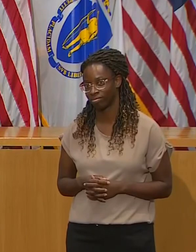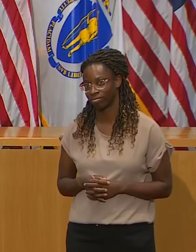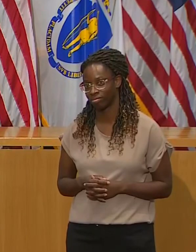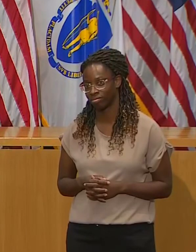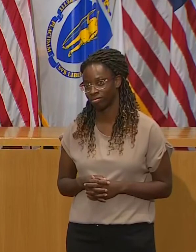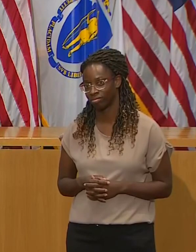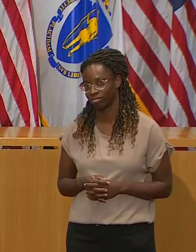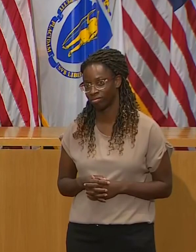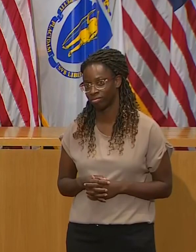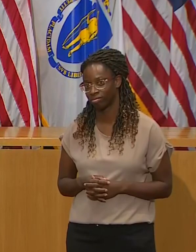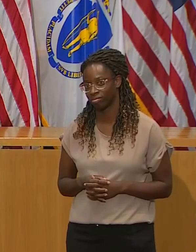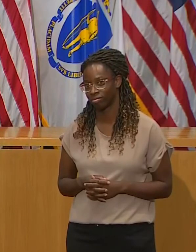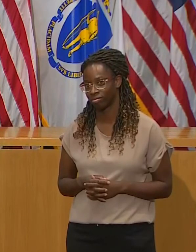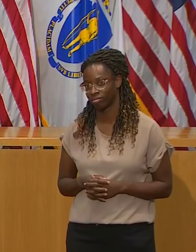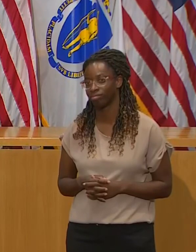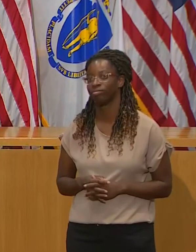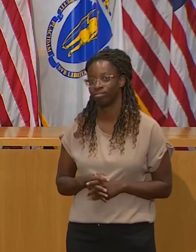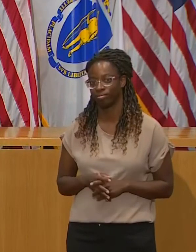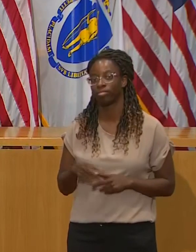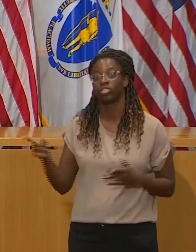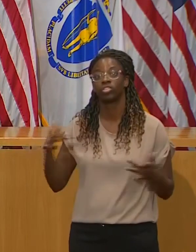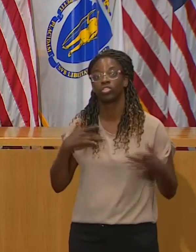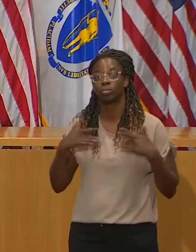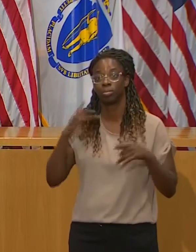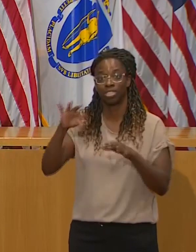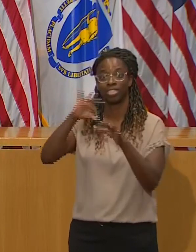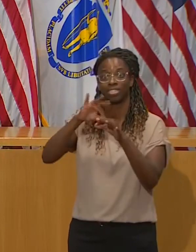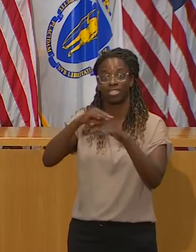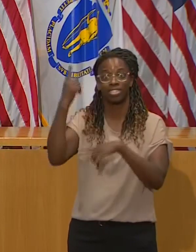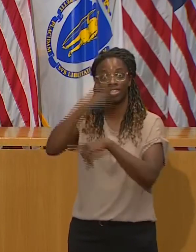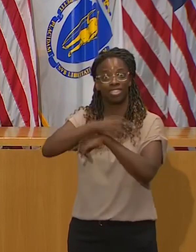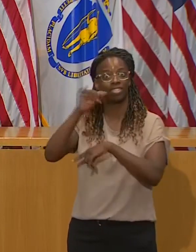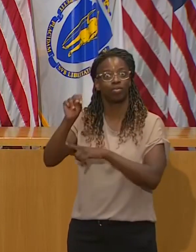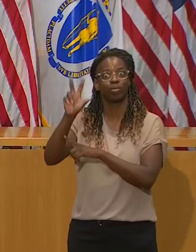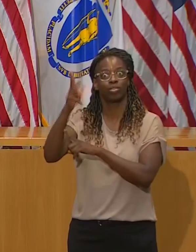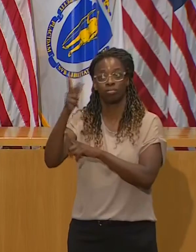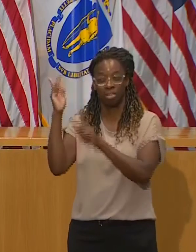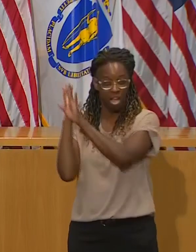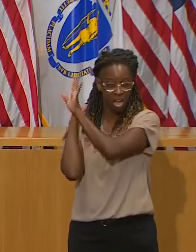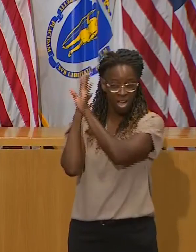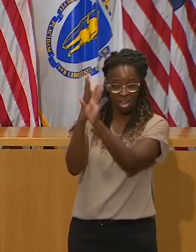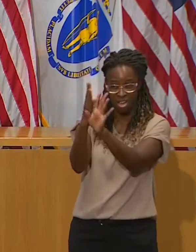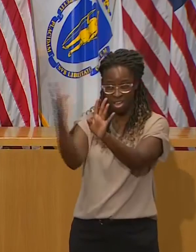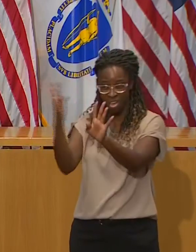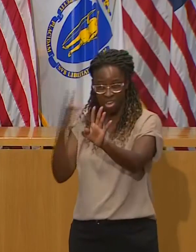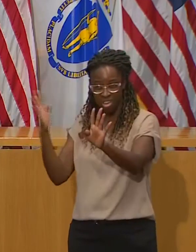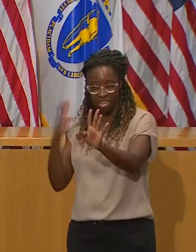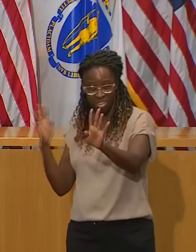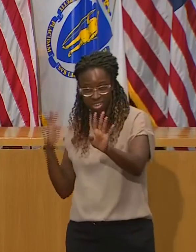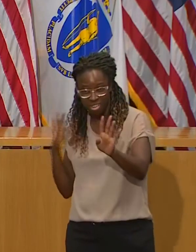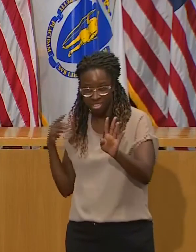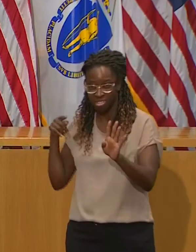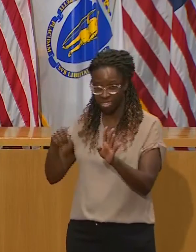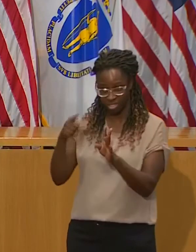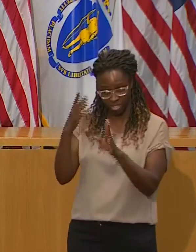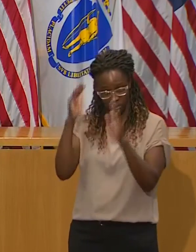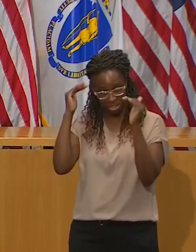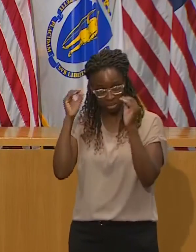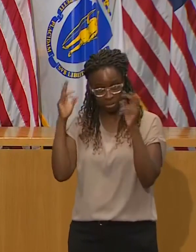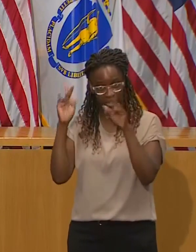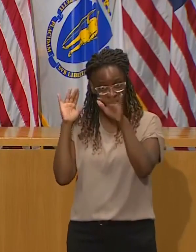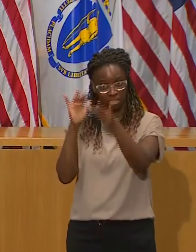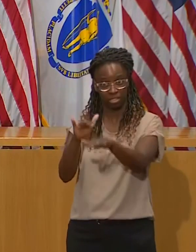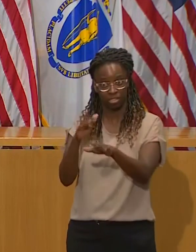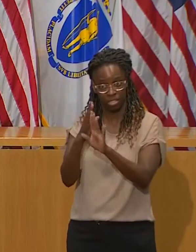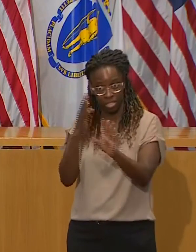people believe there's a lot at stake in this election. OK. And and and when people think there's a lot at stake that